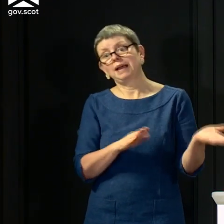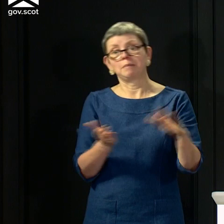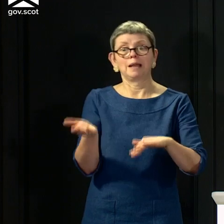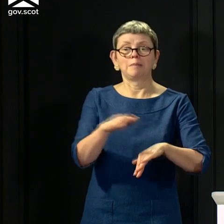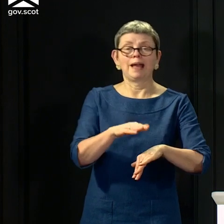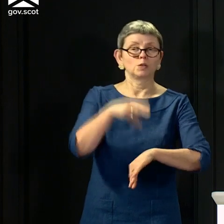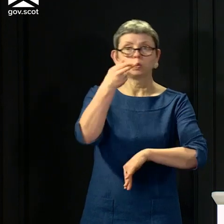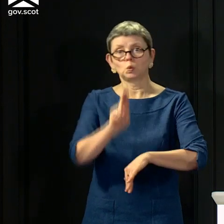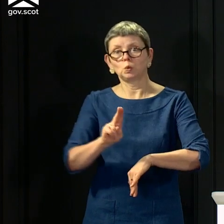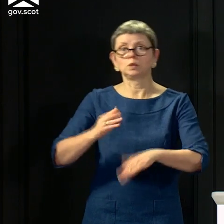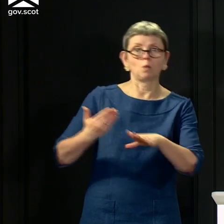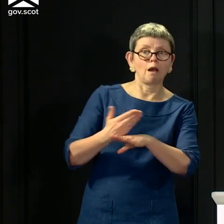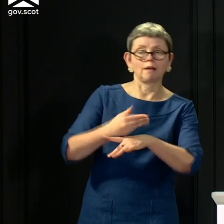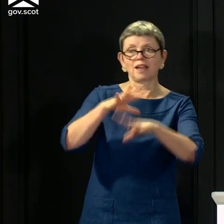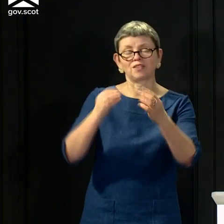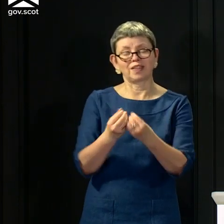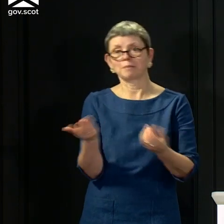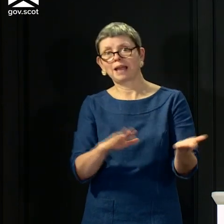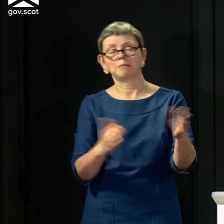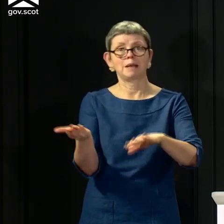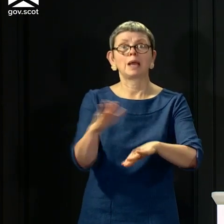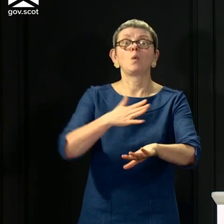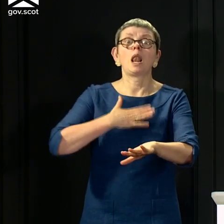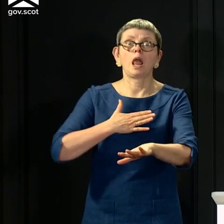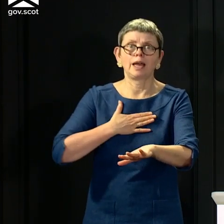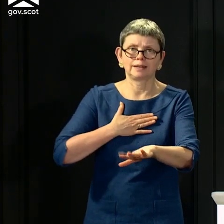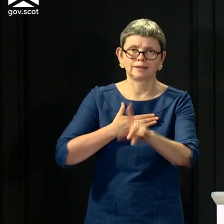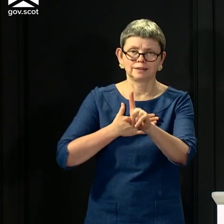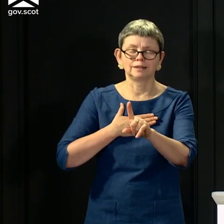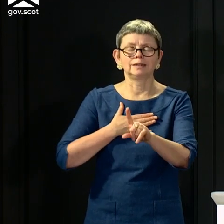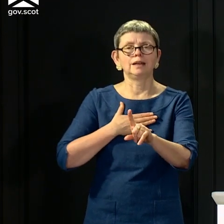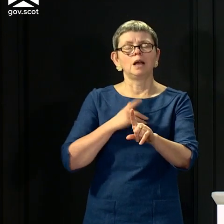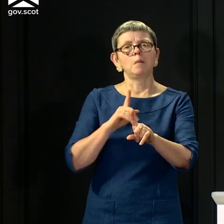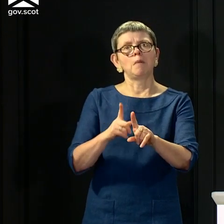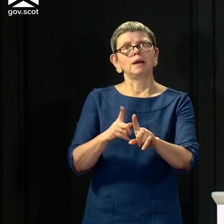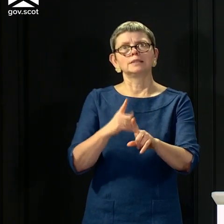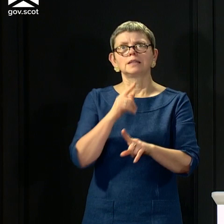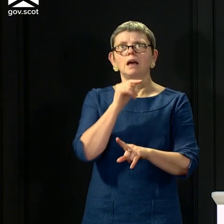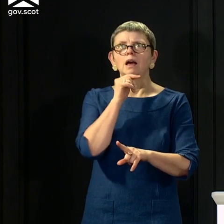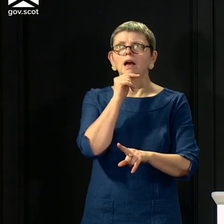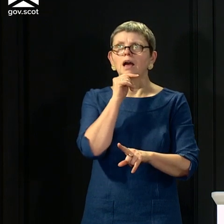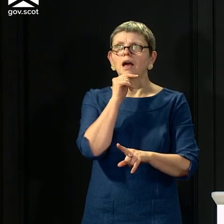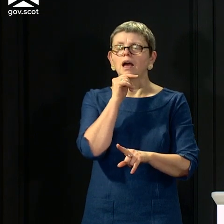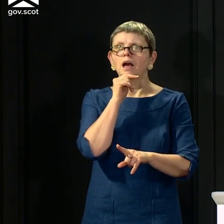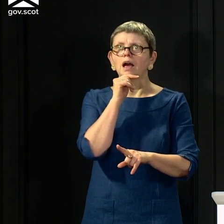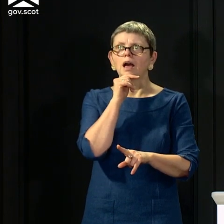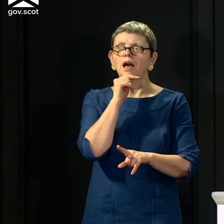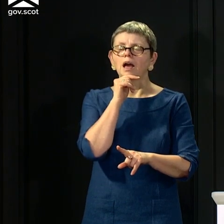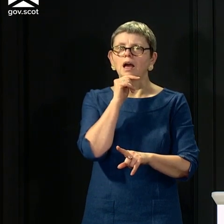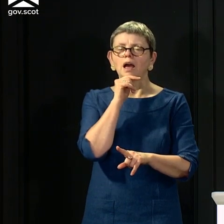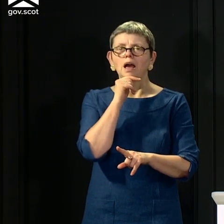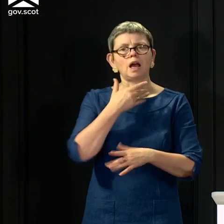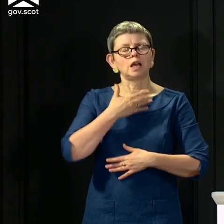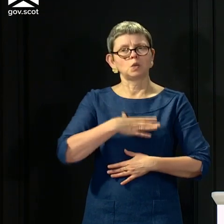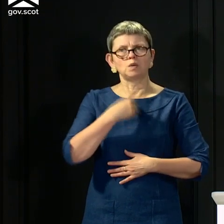school as quickly as possible. So what I'm choosing to say to people, and it's not trying to extinguish the positive at